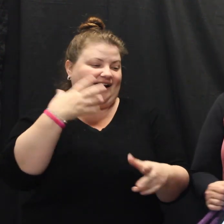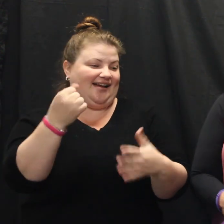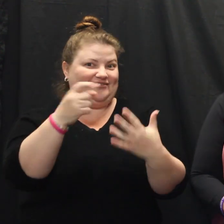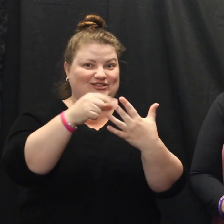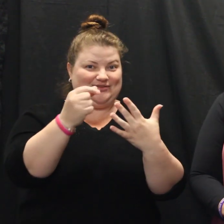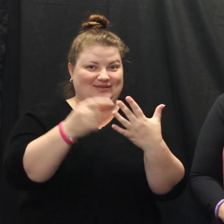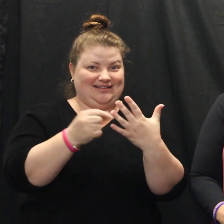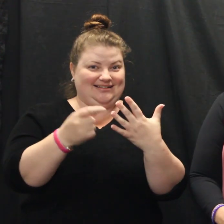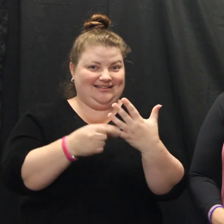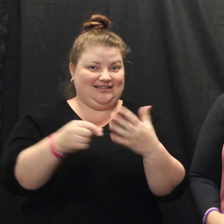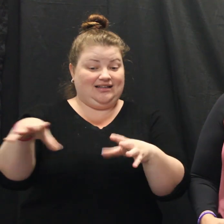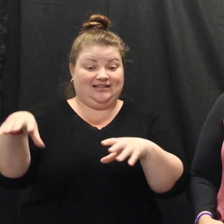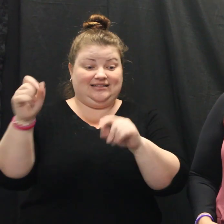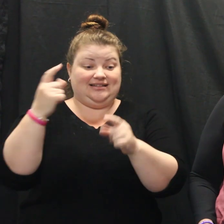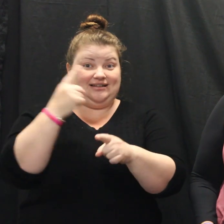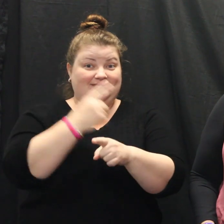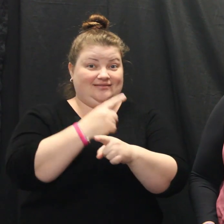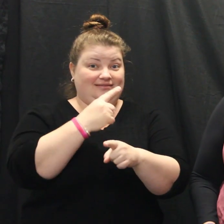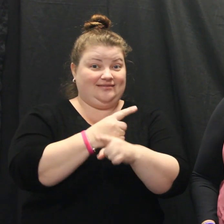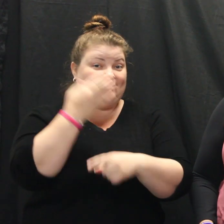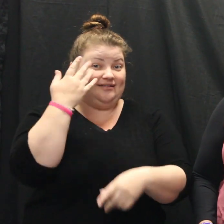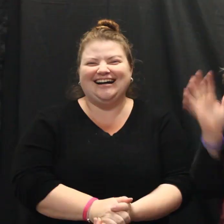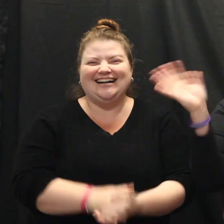take my talker when you go. Bye.